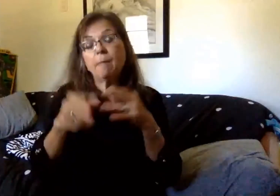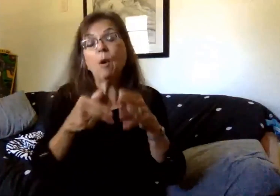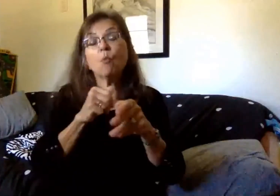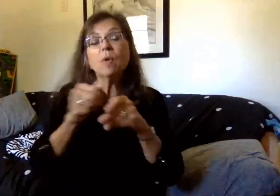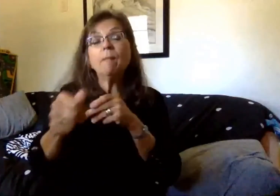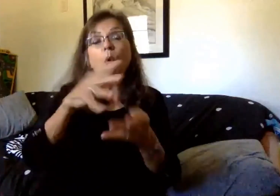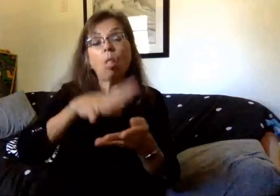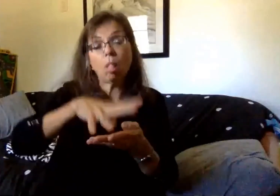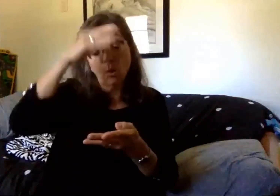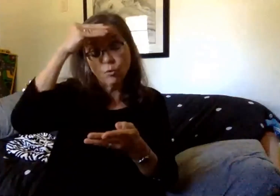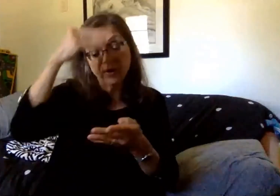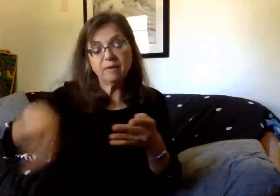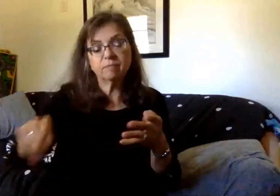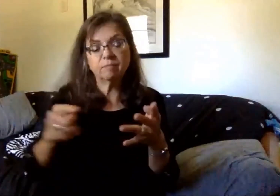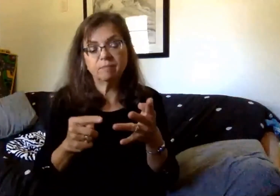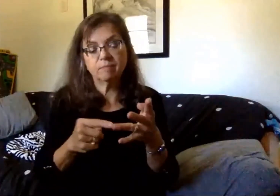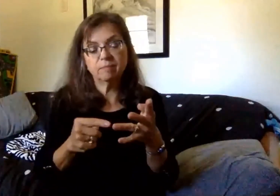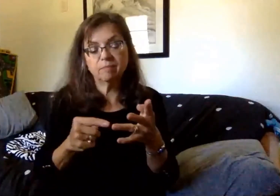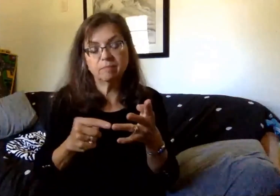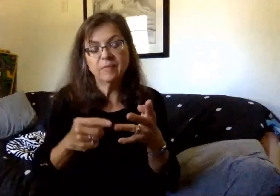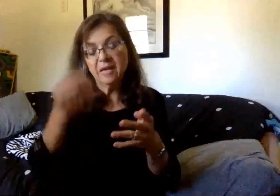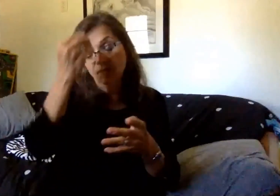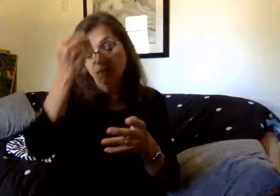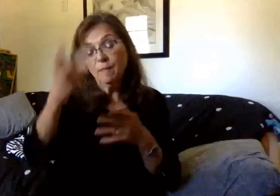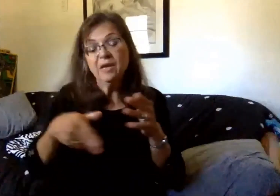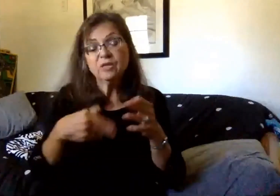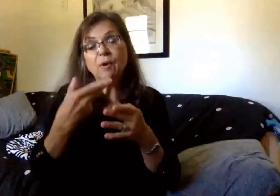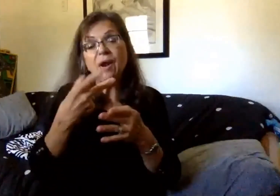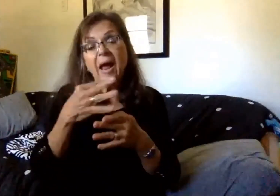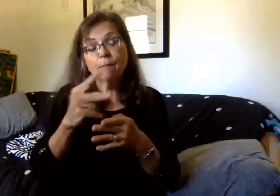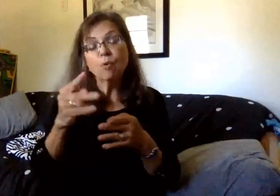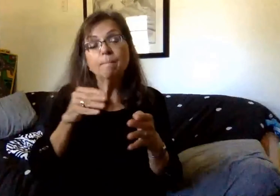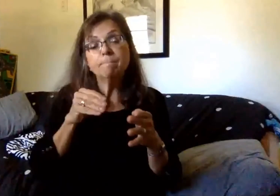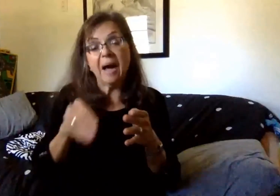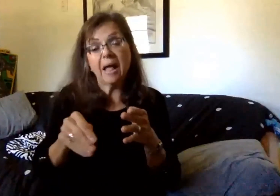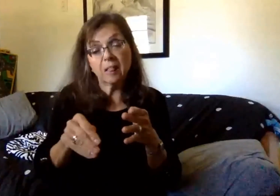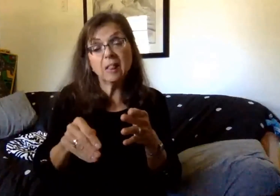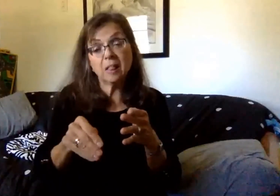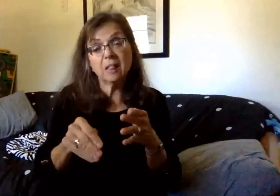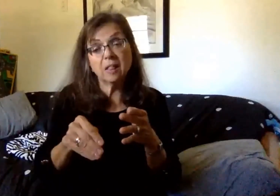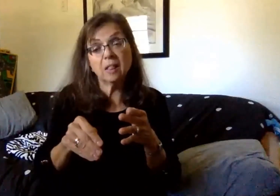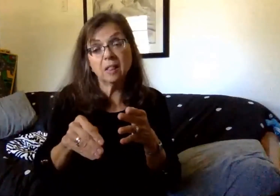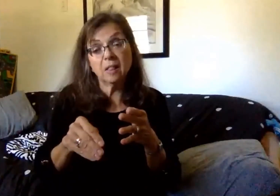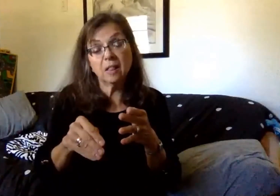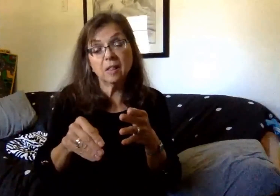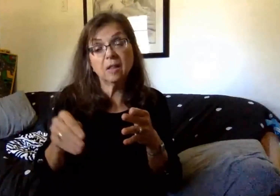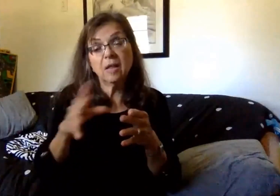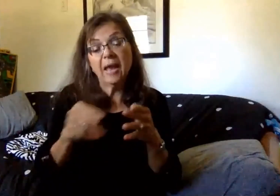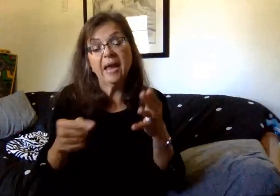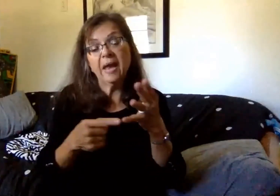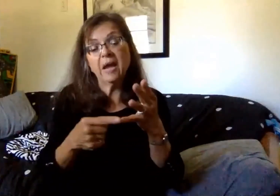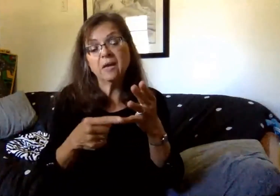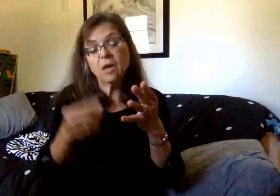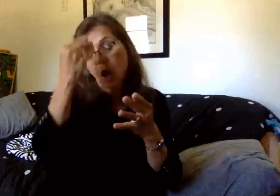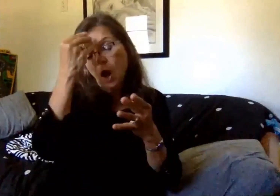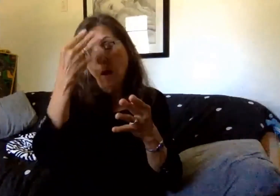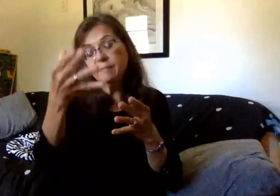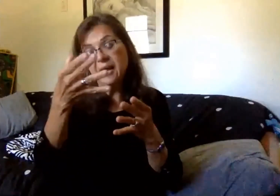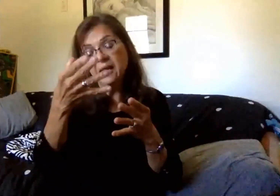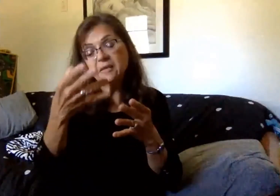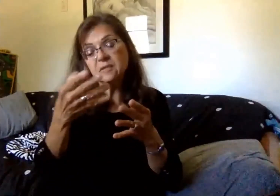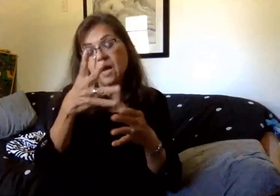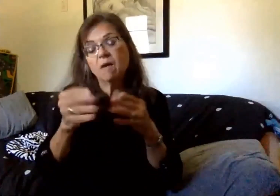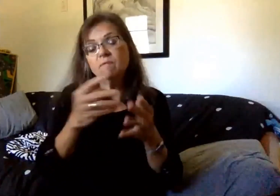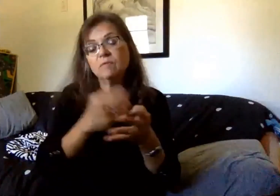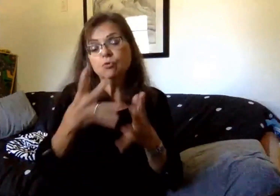approach. I'll also provide information on the hybrid model. And last but not least, I'll provide some updates on our students with disabilities.